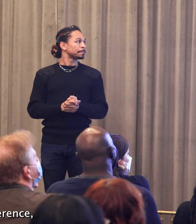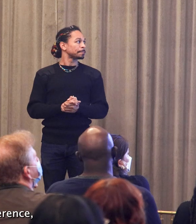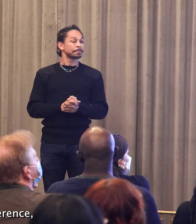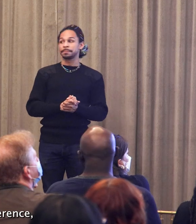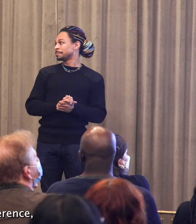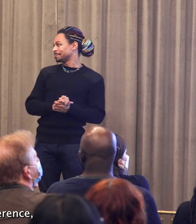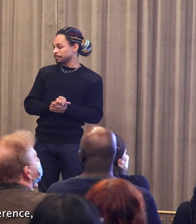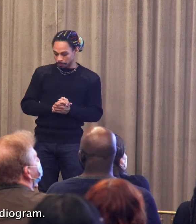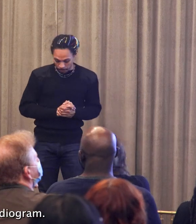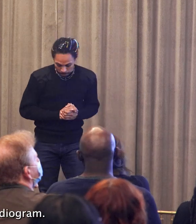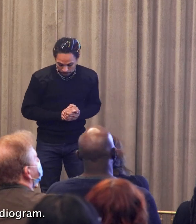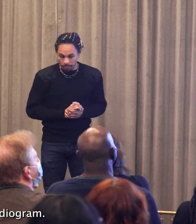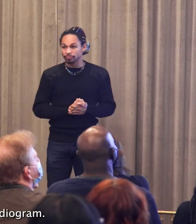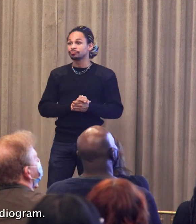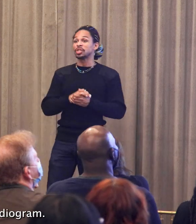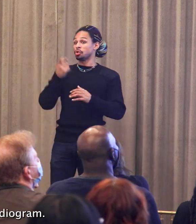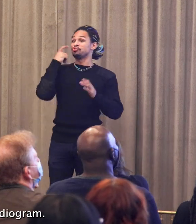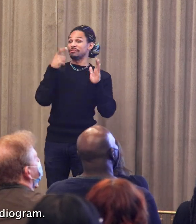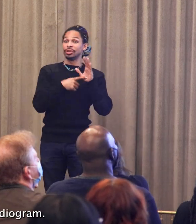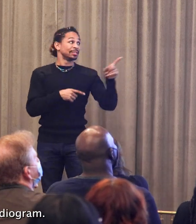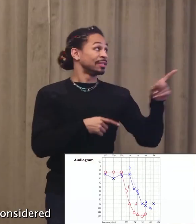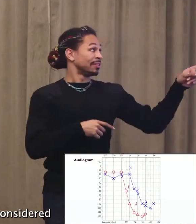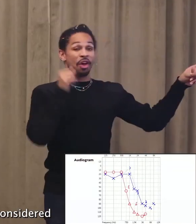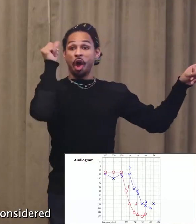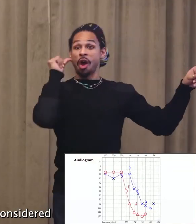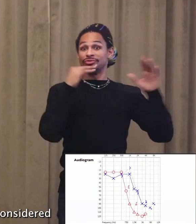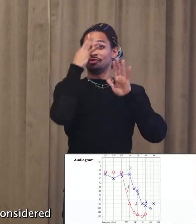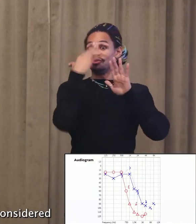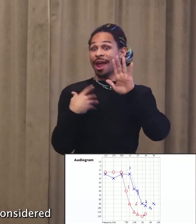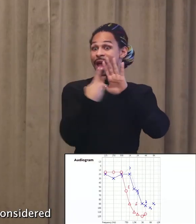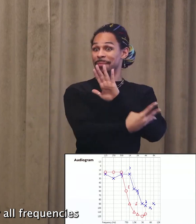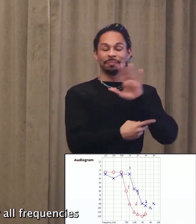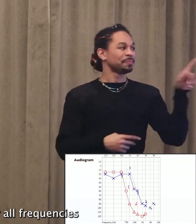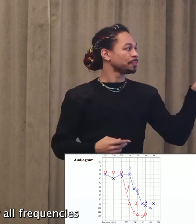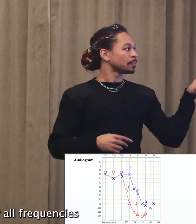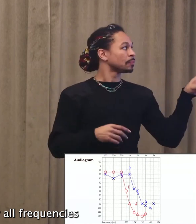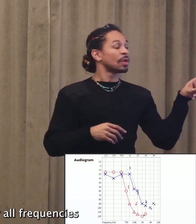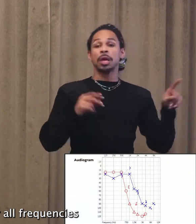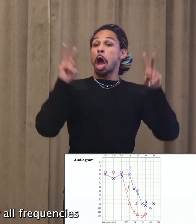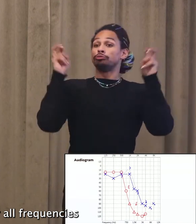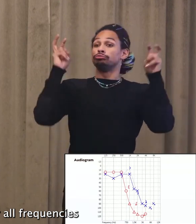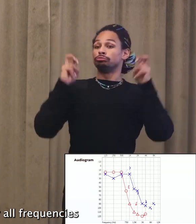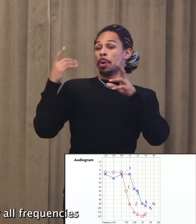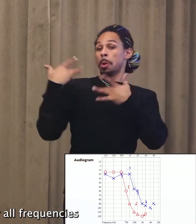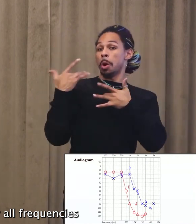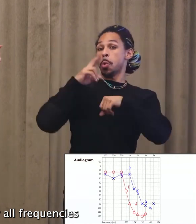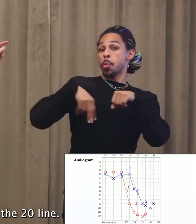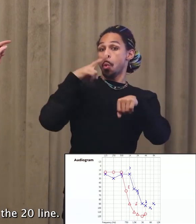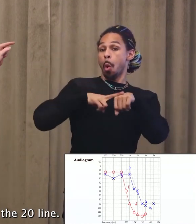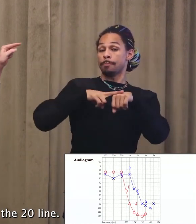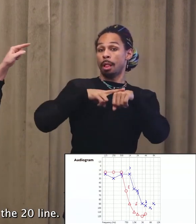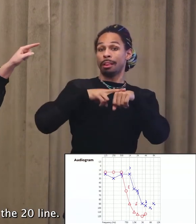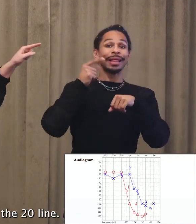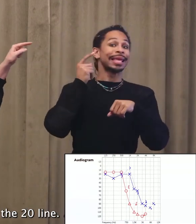So for reference, this is an audiogram. And what is considered normal hearing for all frequencies